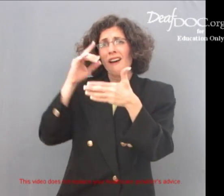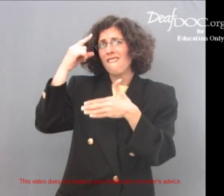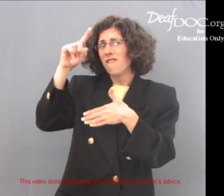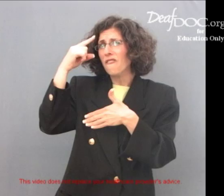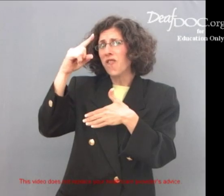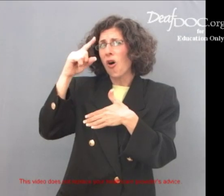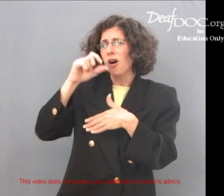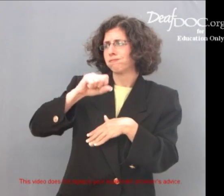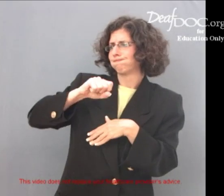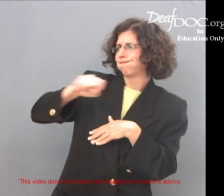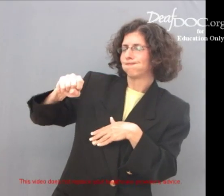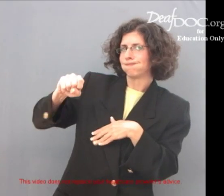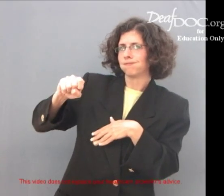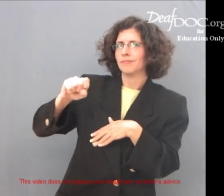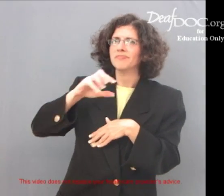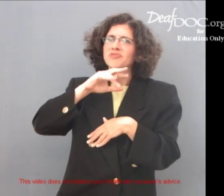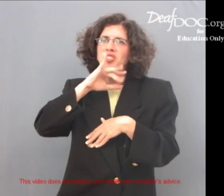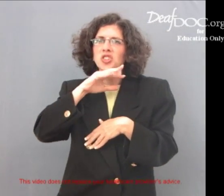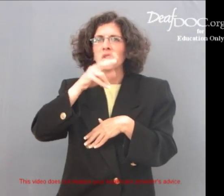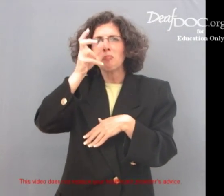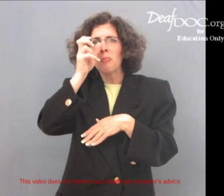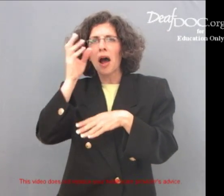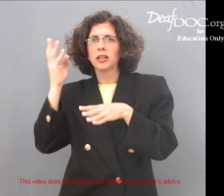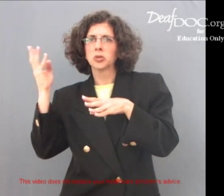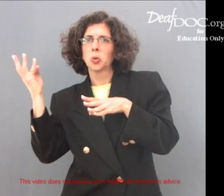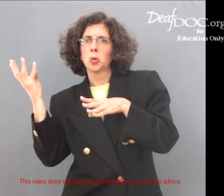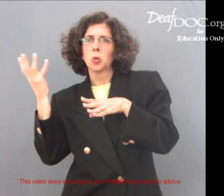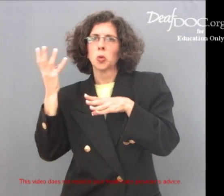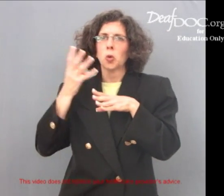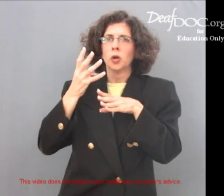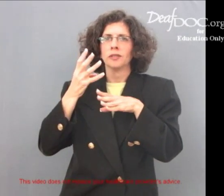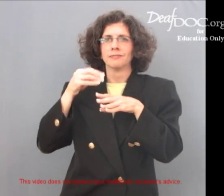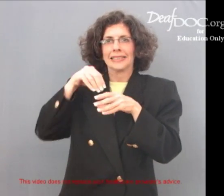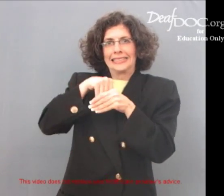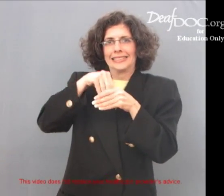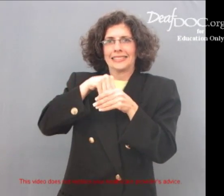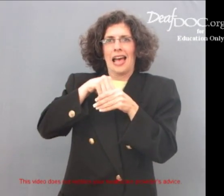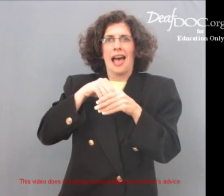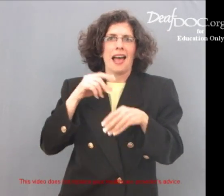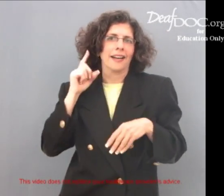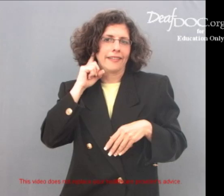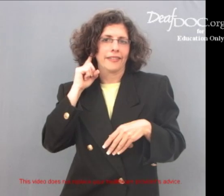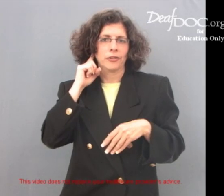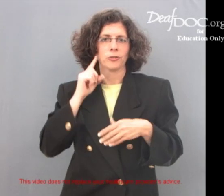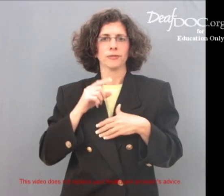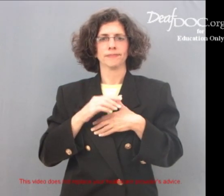They line your canal to prevent dirt and bugs from getting inside. inside.